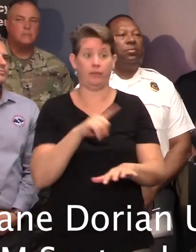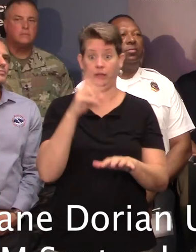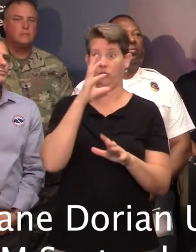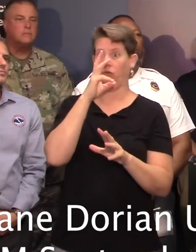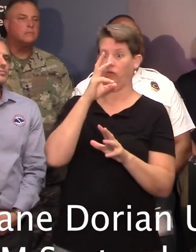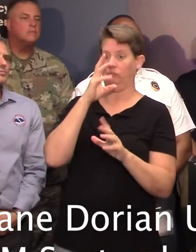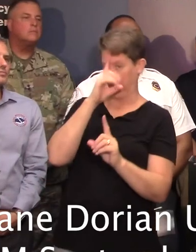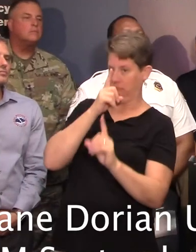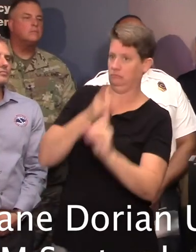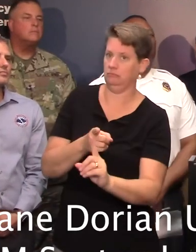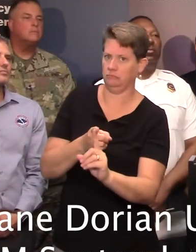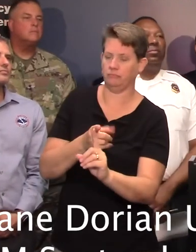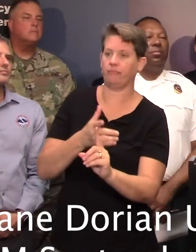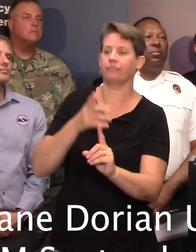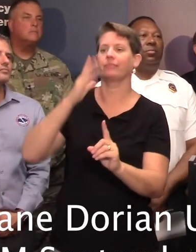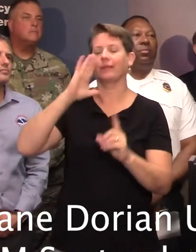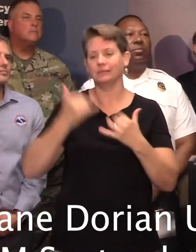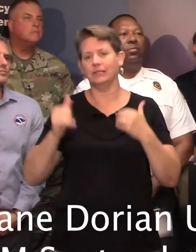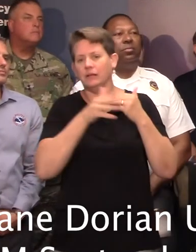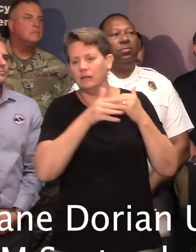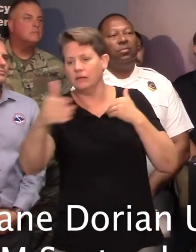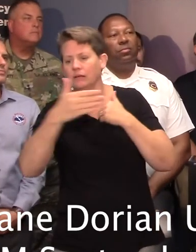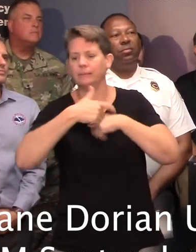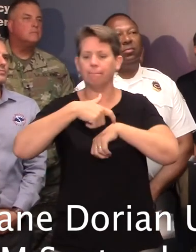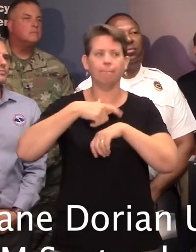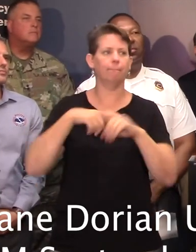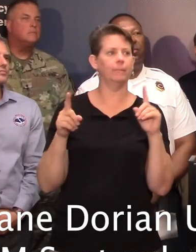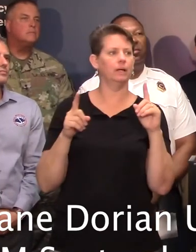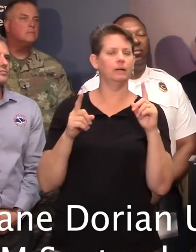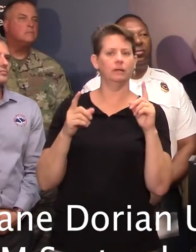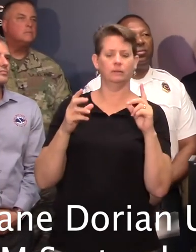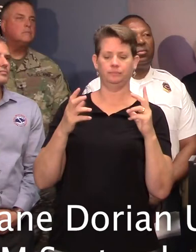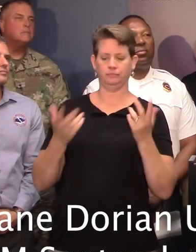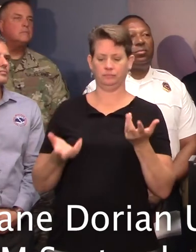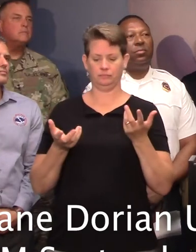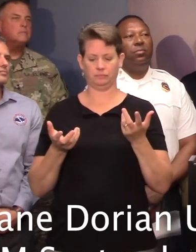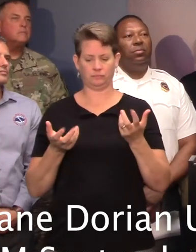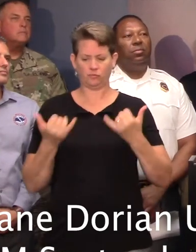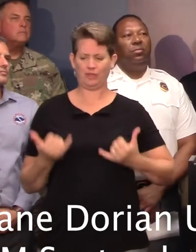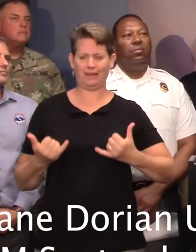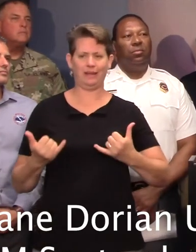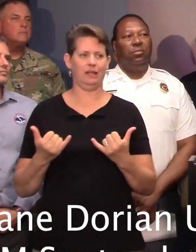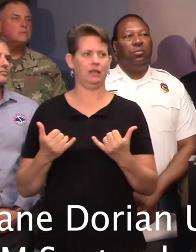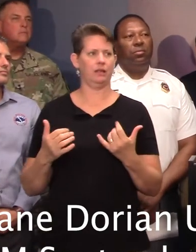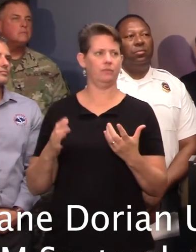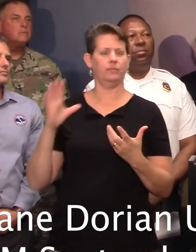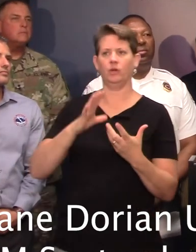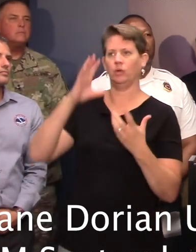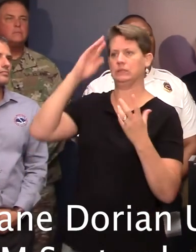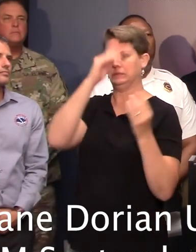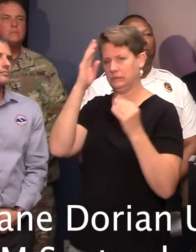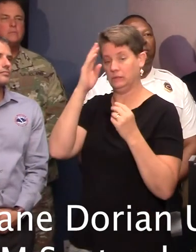focused on. I know it's still some time out from that, but how much of a focus at this point are you guys thinking about with especially for